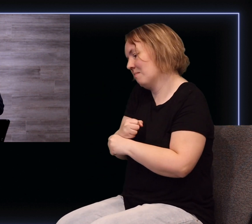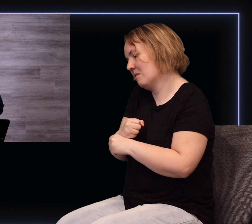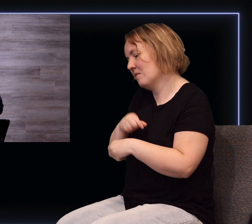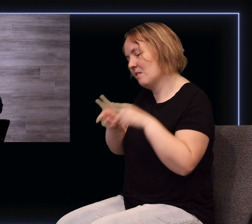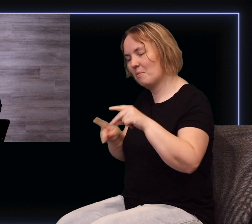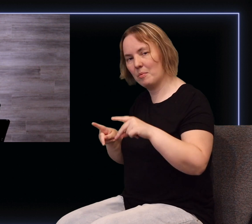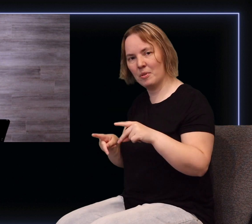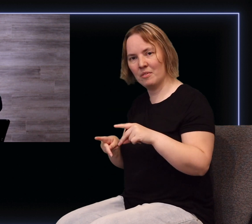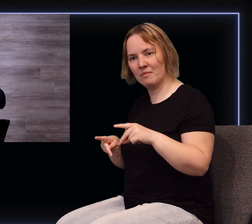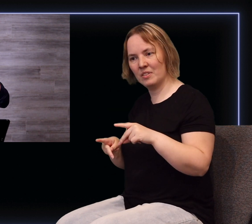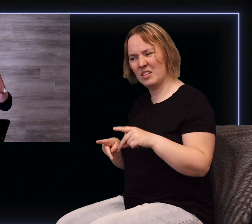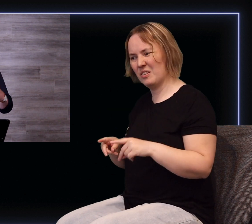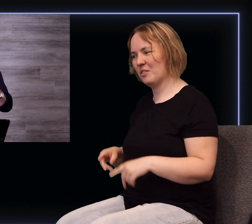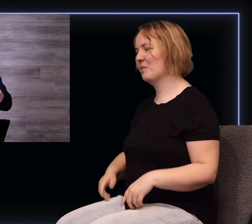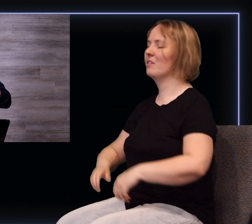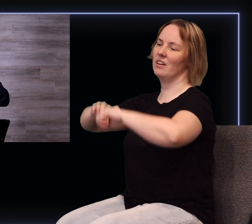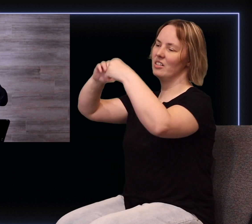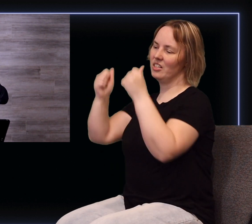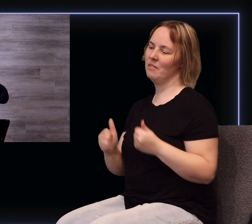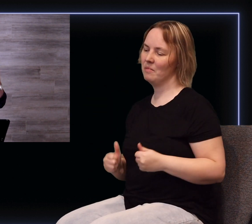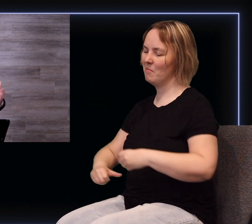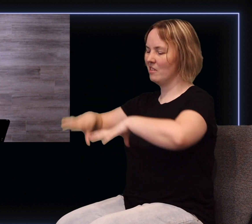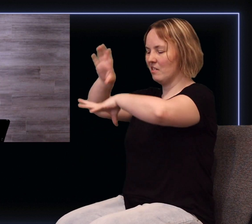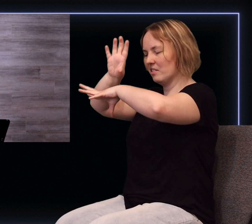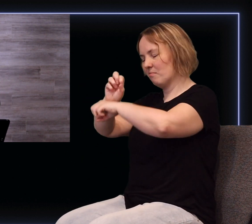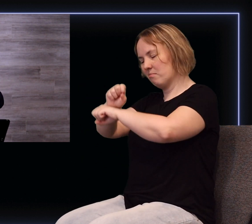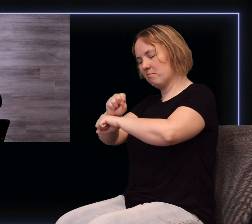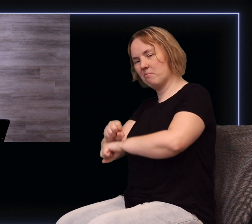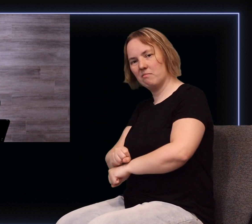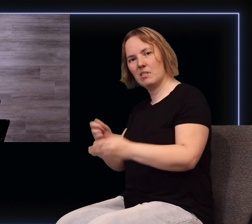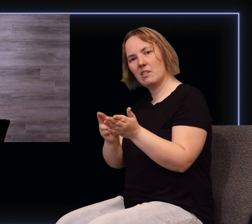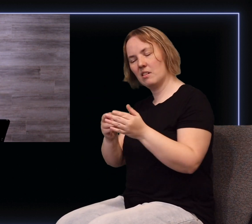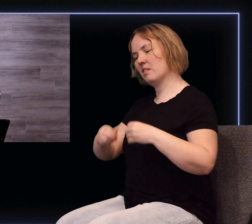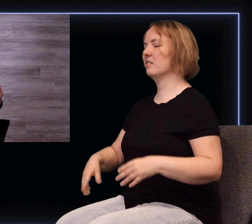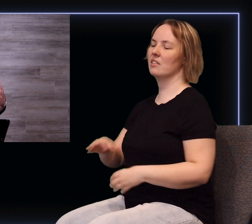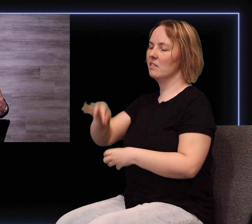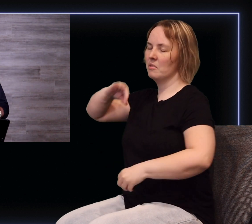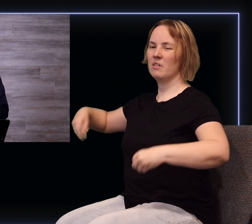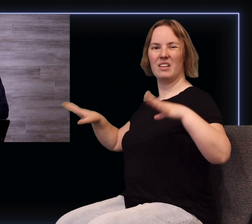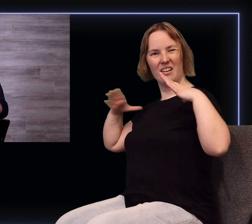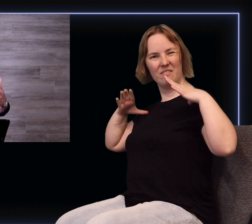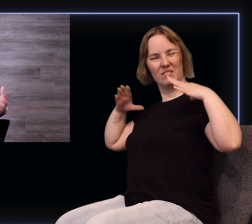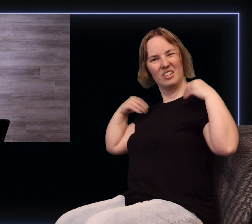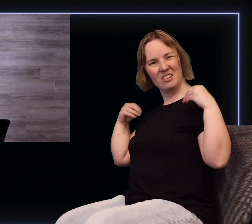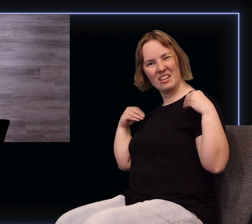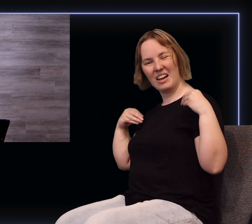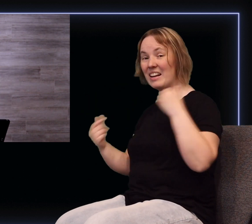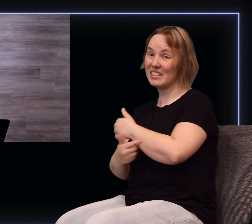of people, he said, who are just shaped by this sense of redundancy. They're just shaped by this spirit of passivity and it tempts all of us.